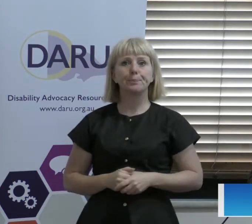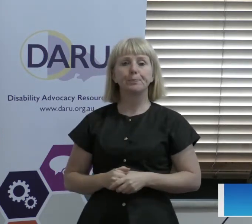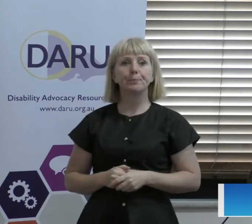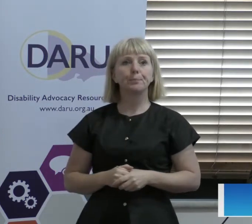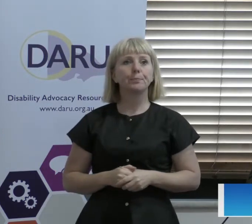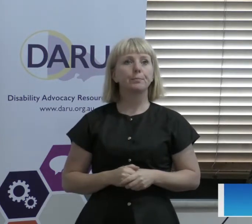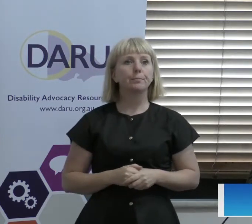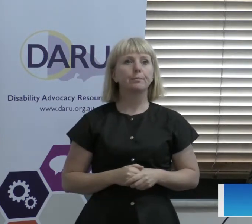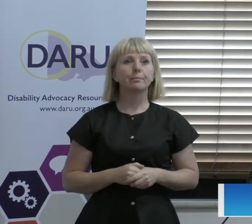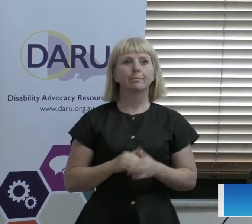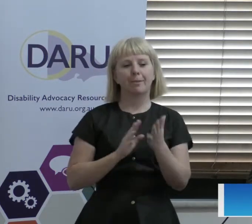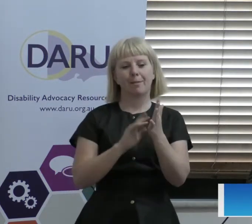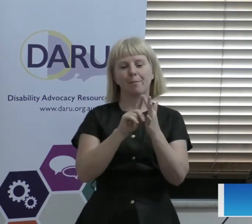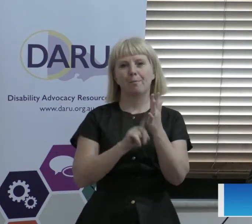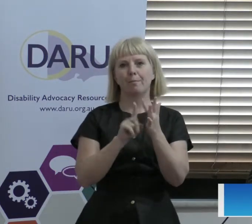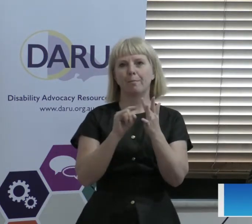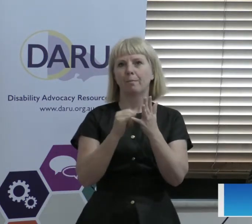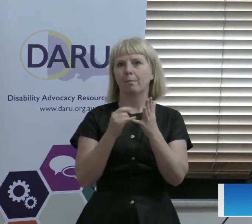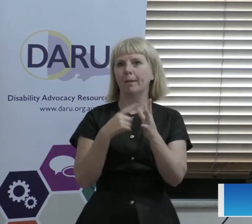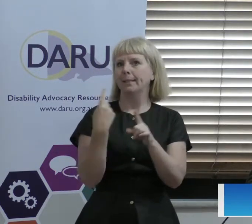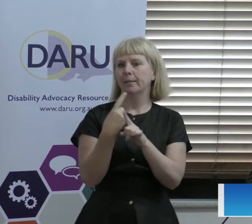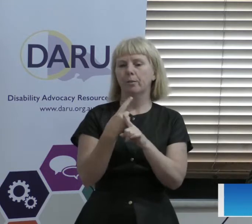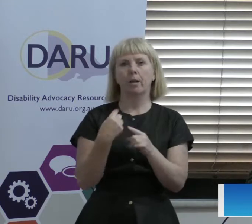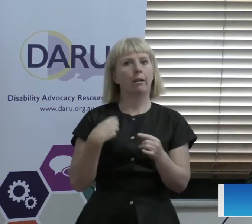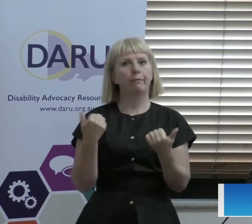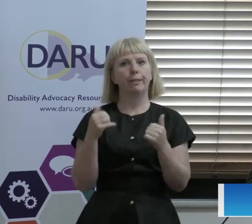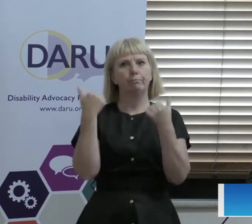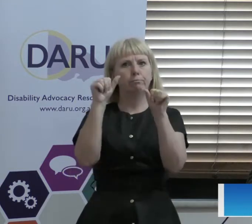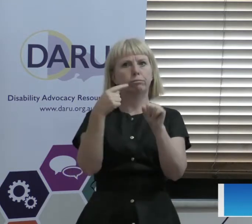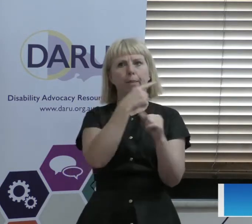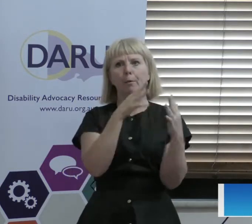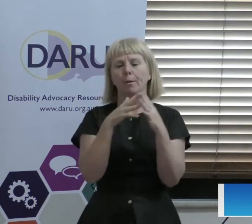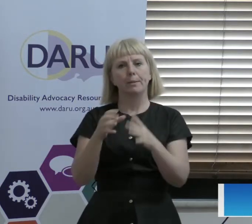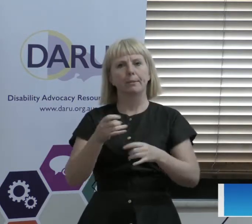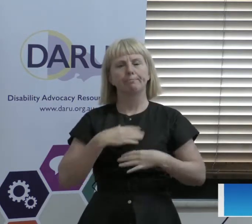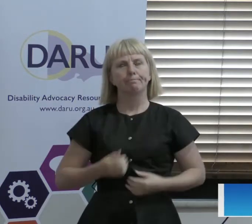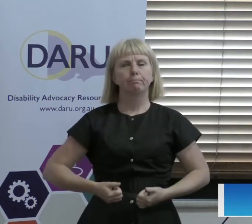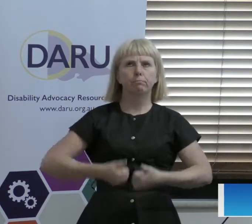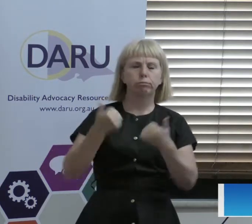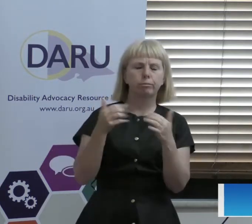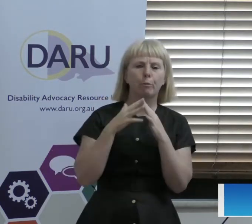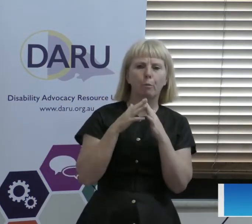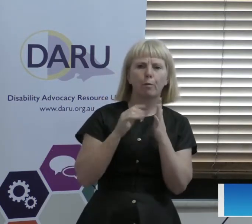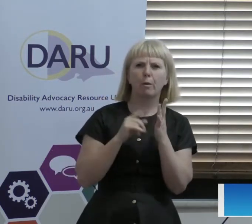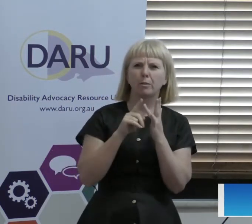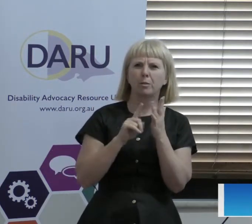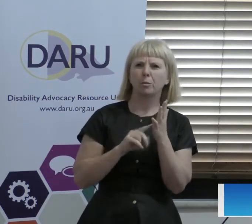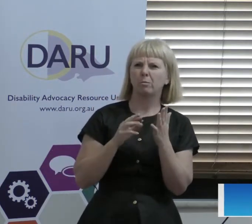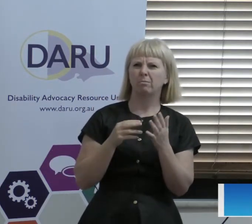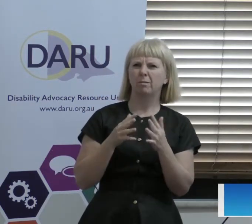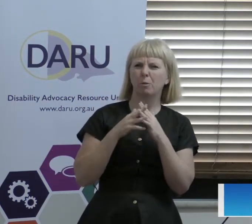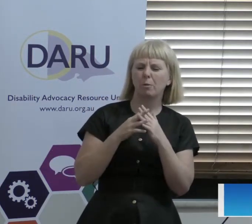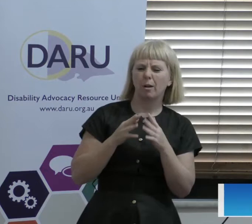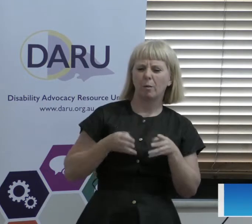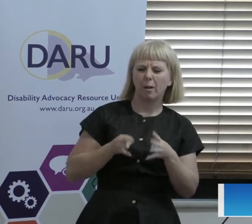I've used it myself. It's actually a really good tool to just get instant information about what's